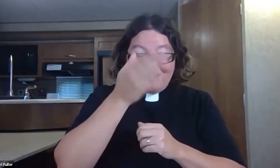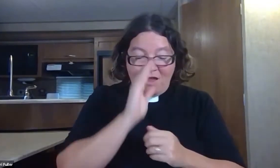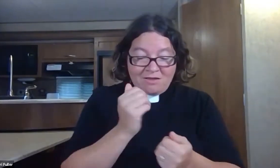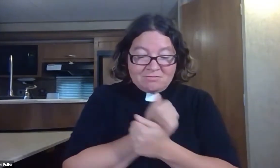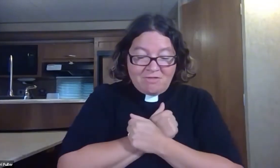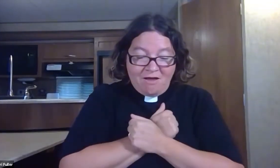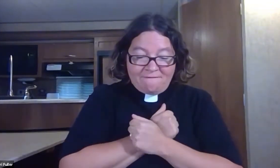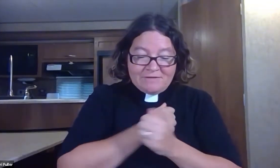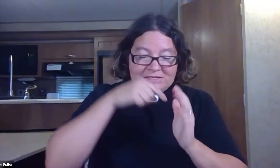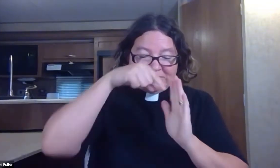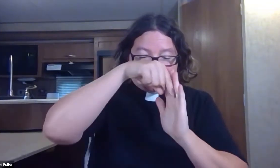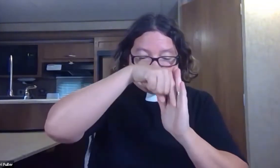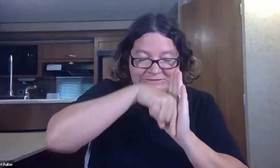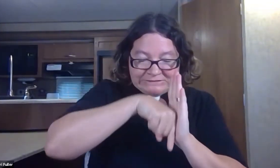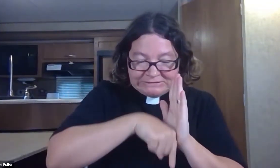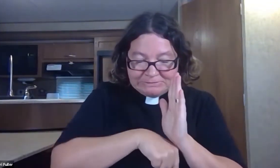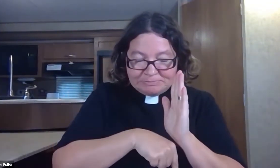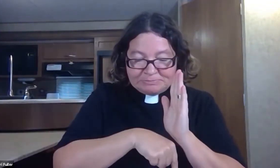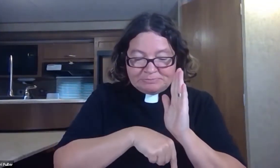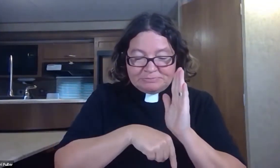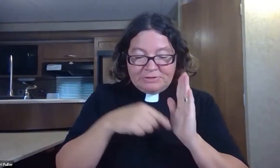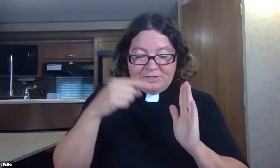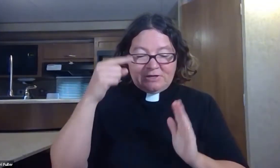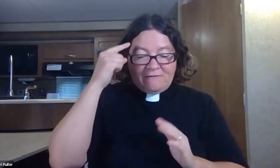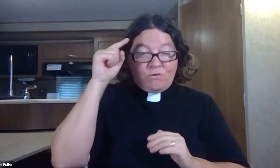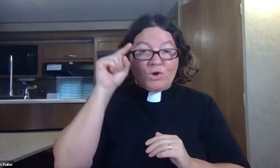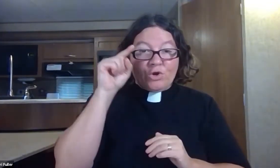on the journey and God's love for you is deep